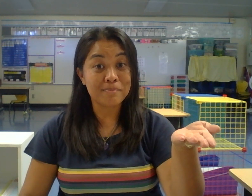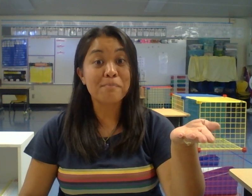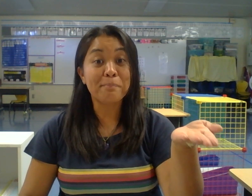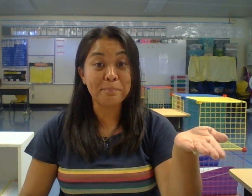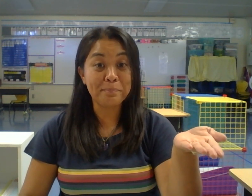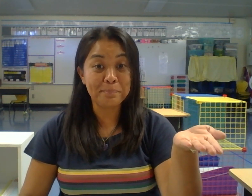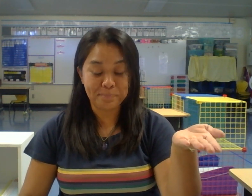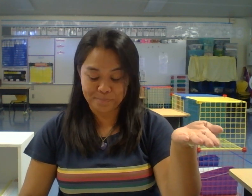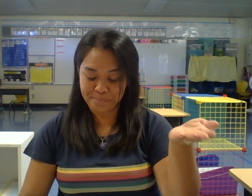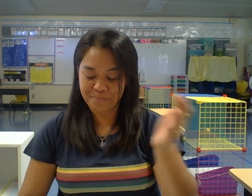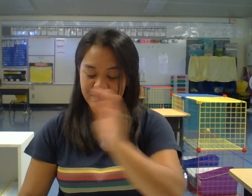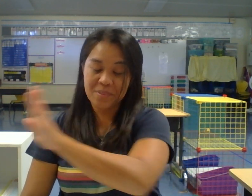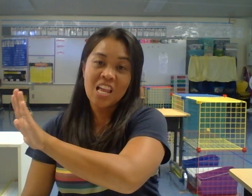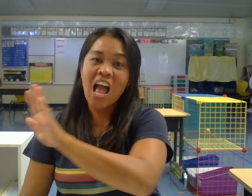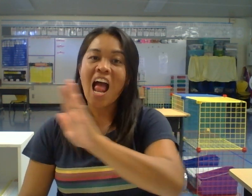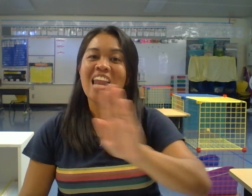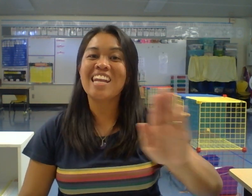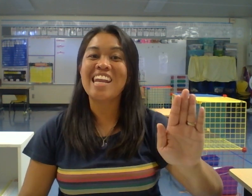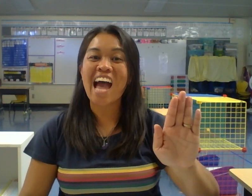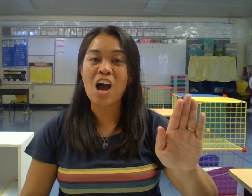M. Loud.